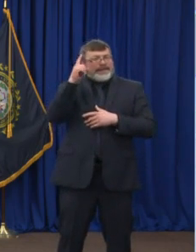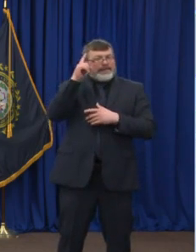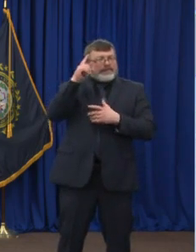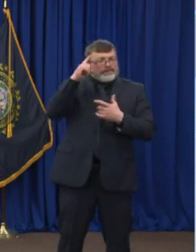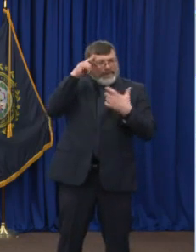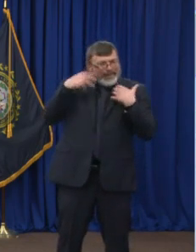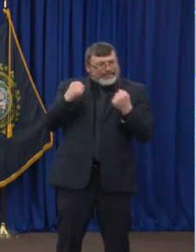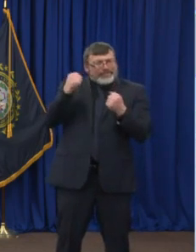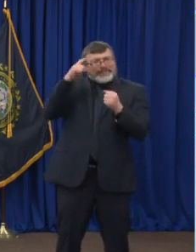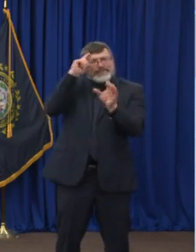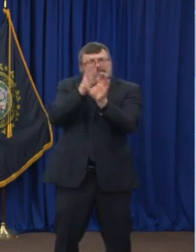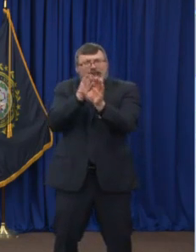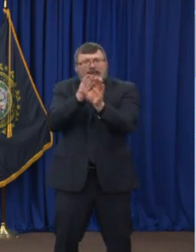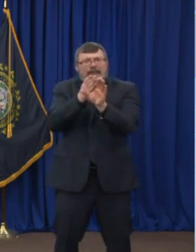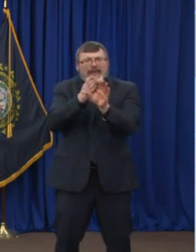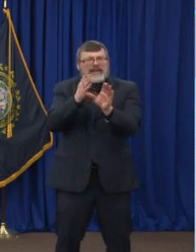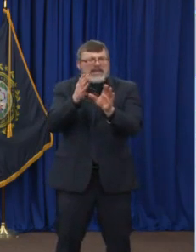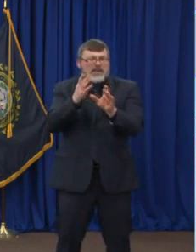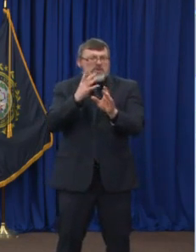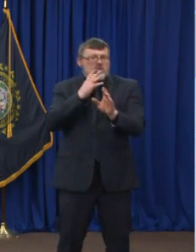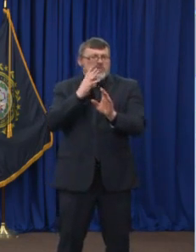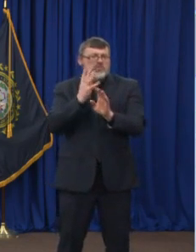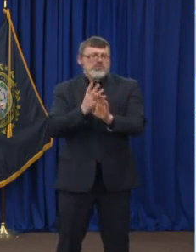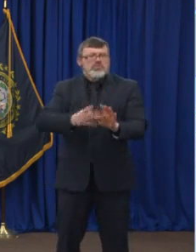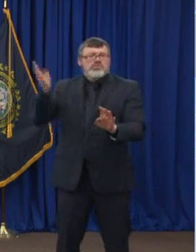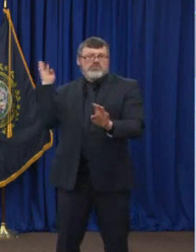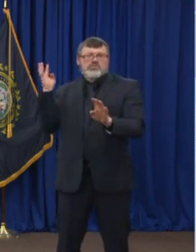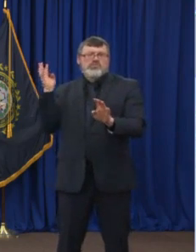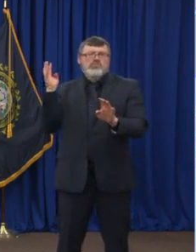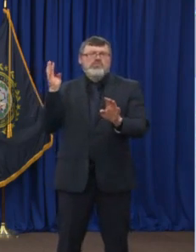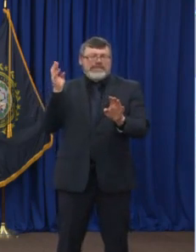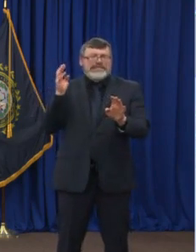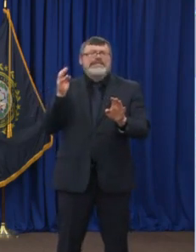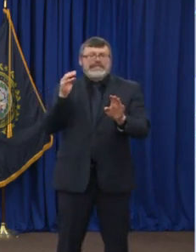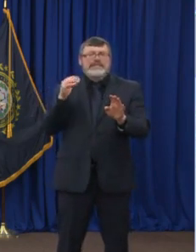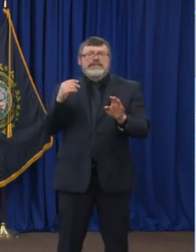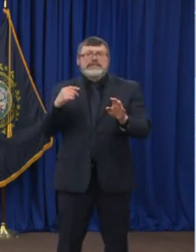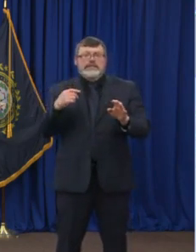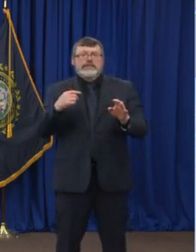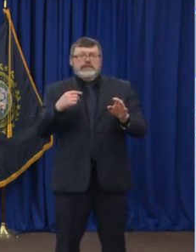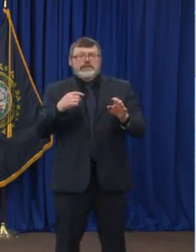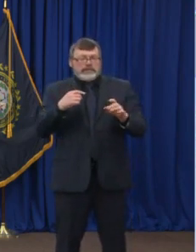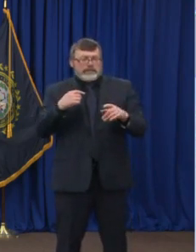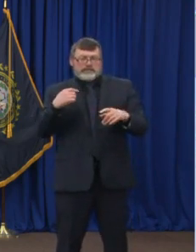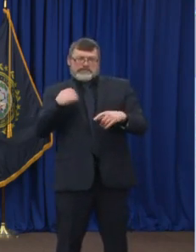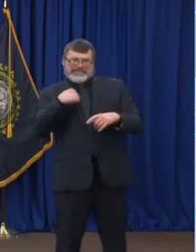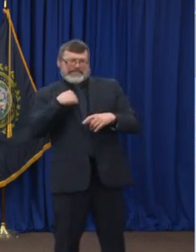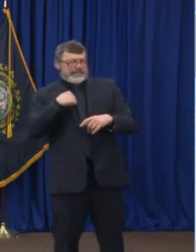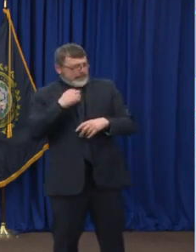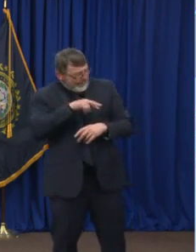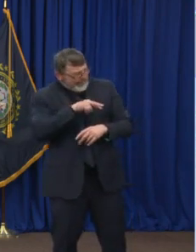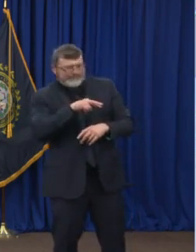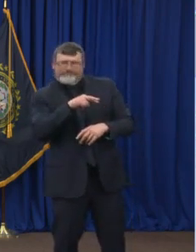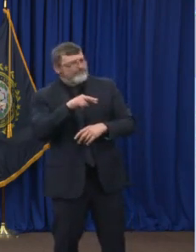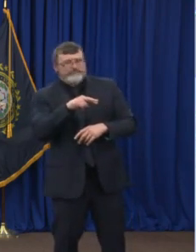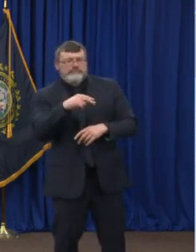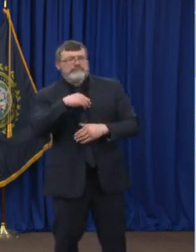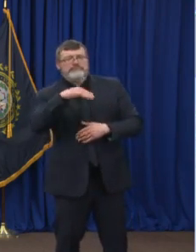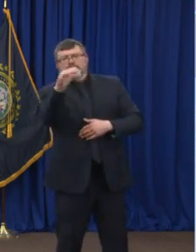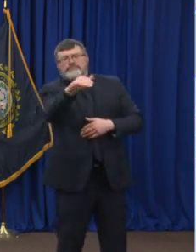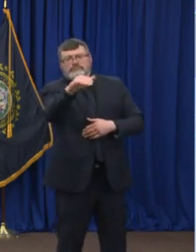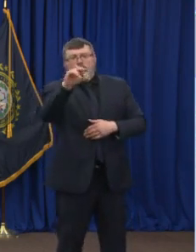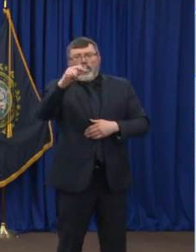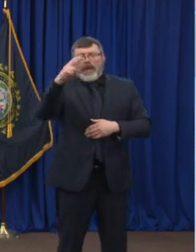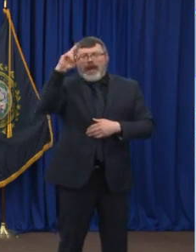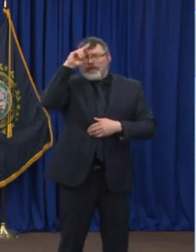dedicate 10 beds at New Hampshire Hospital to serve children with mental health crisis. This is something that we have